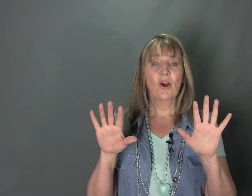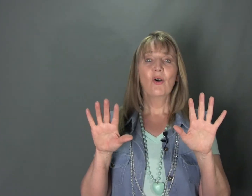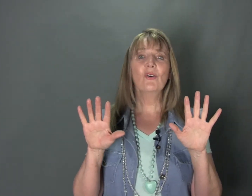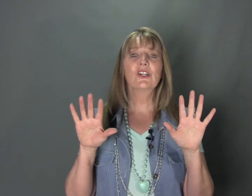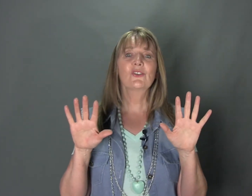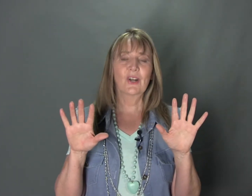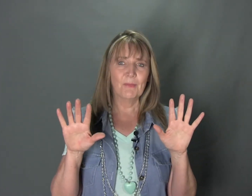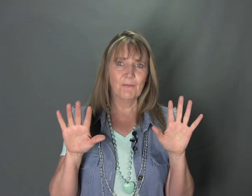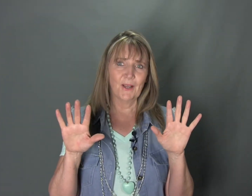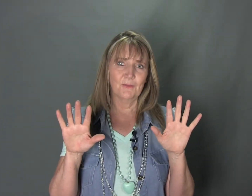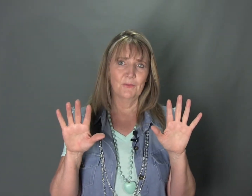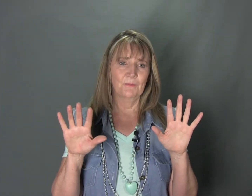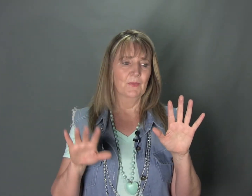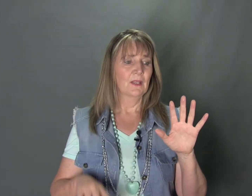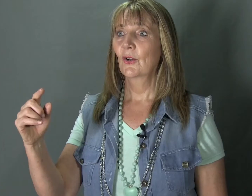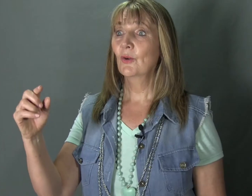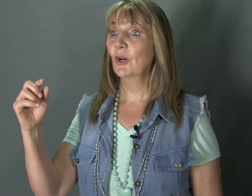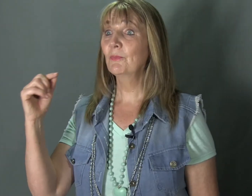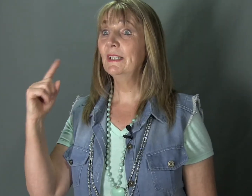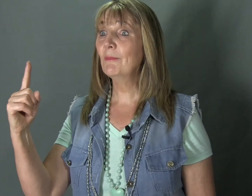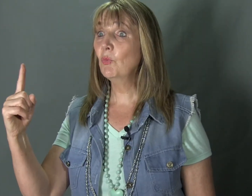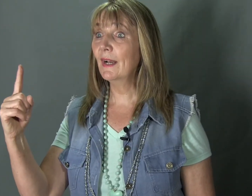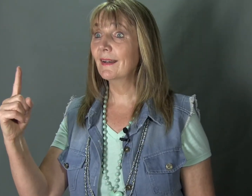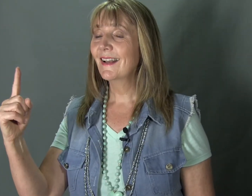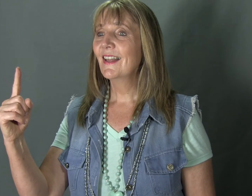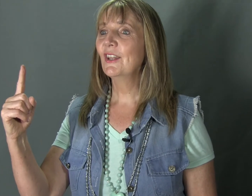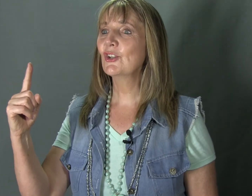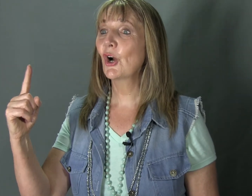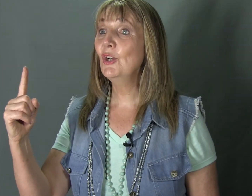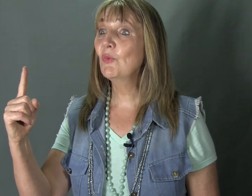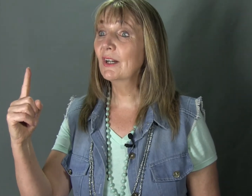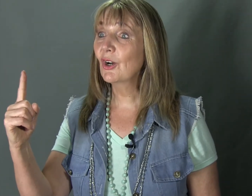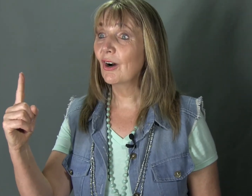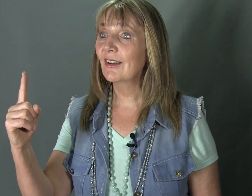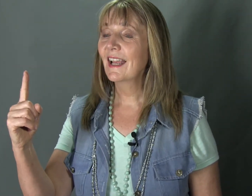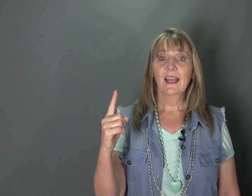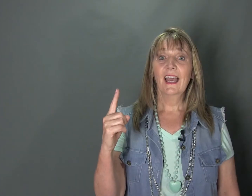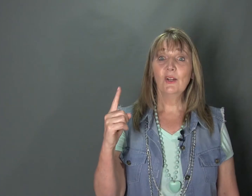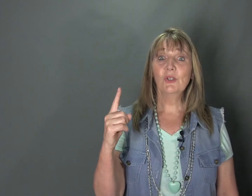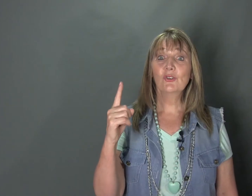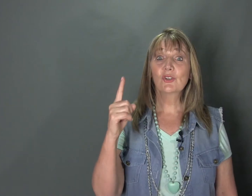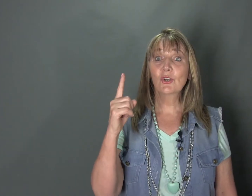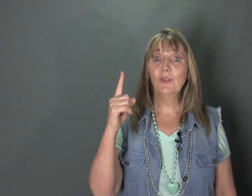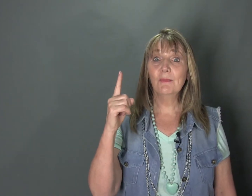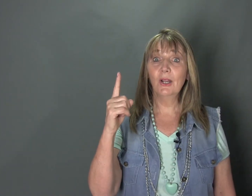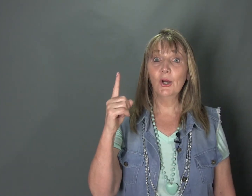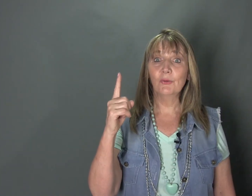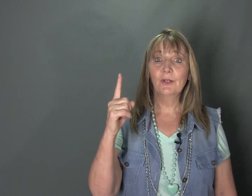or Deuteronomy 5. Commandment number one there is only one God and we should serve him alone.